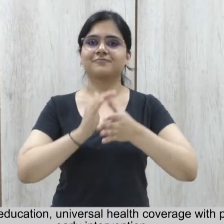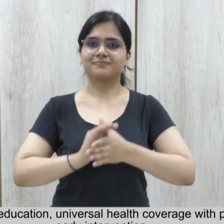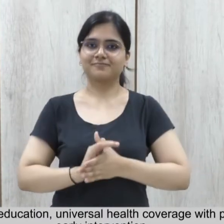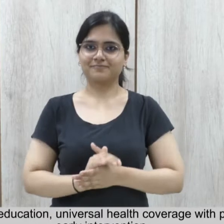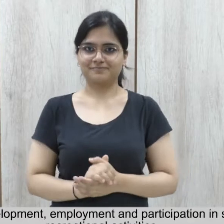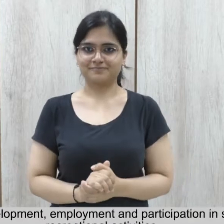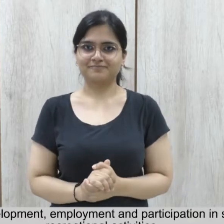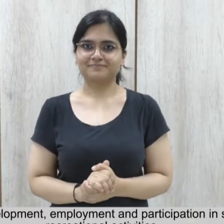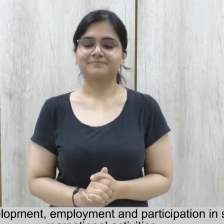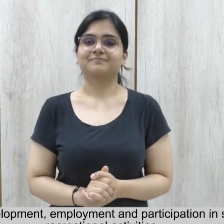Fourth